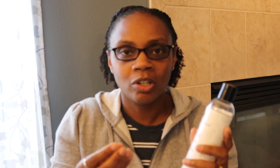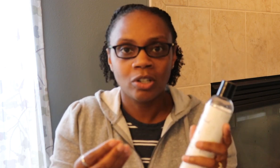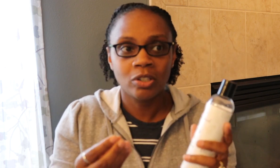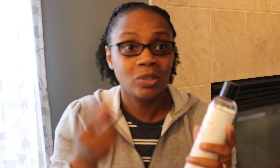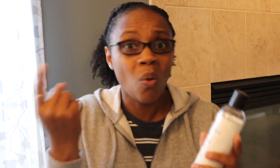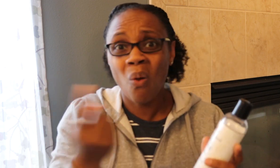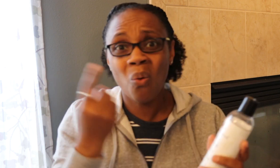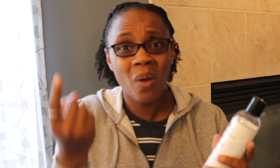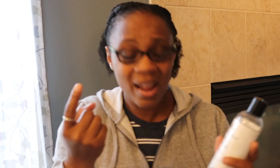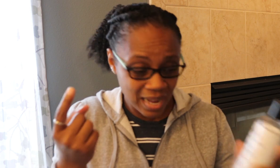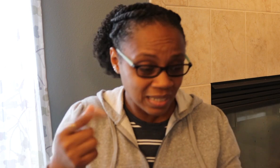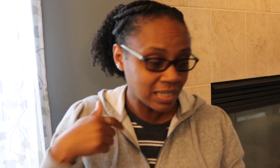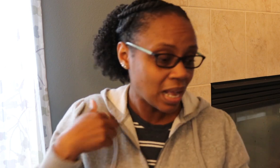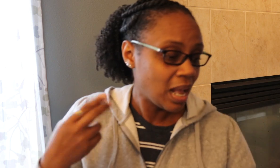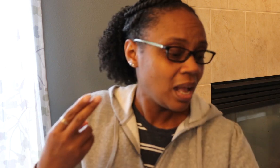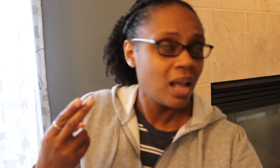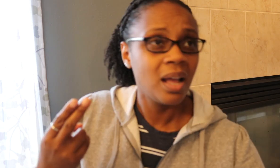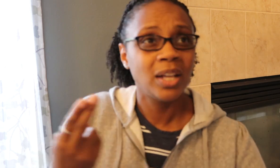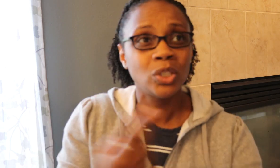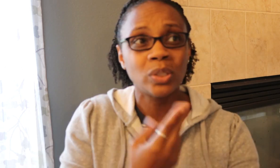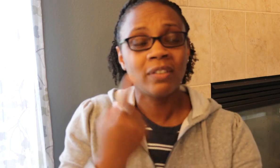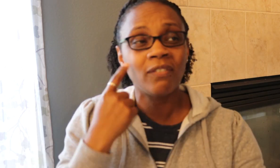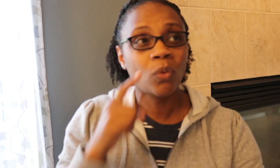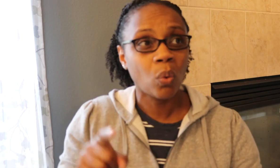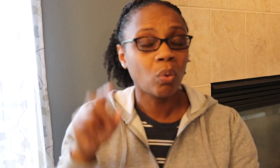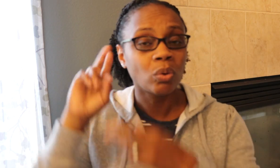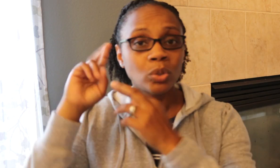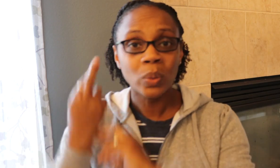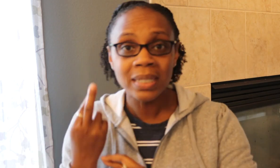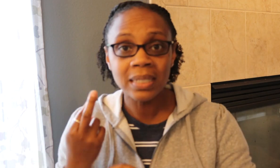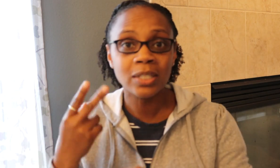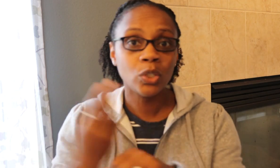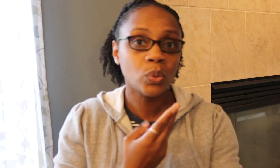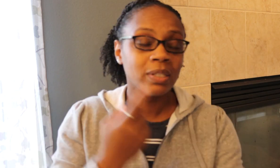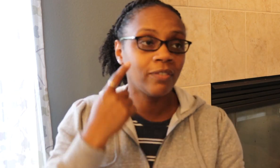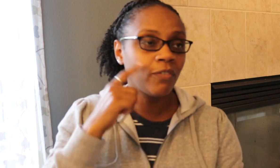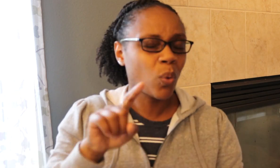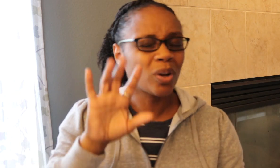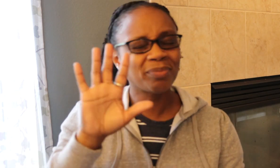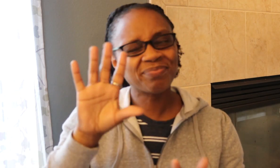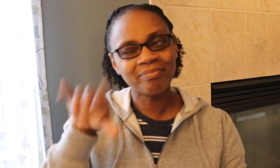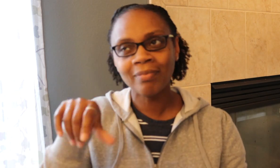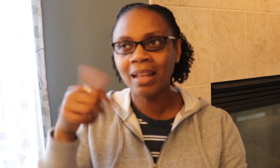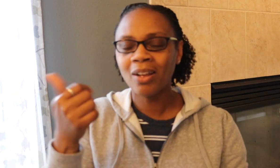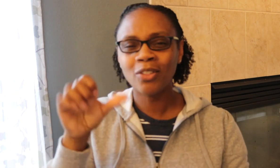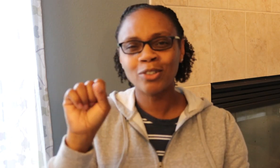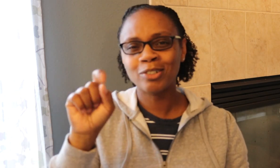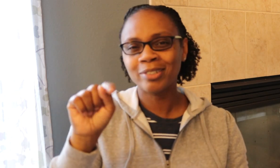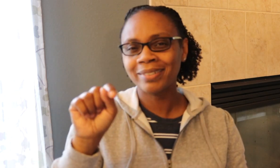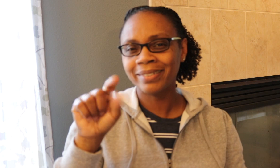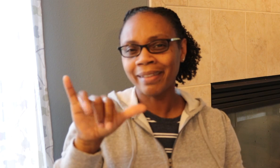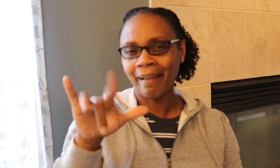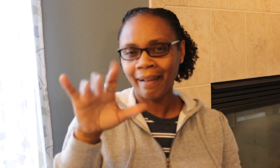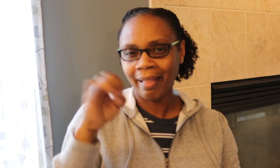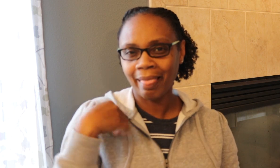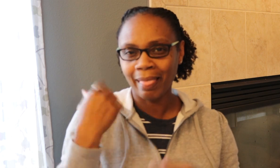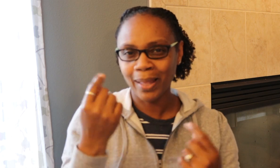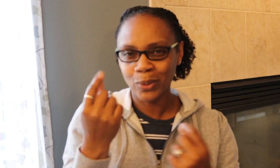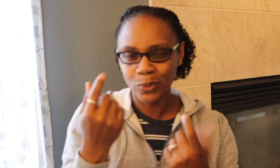amazing moisture. I use it in a couple different ways, like for my twists. And then another